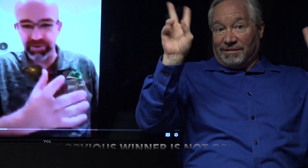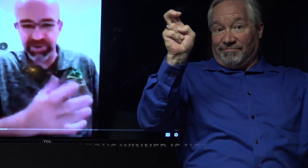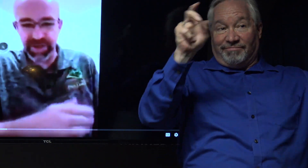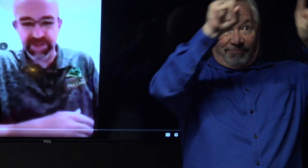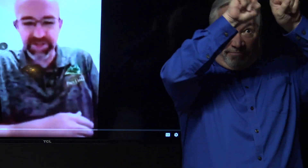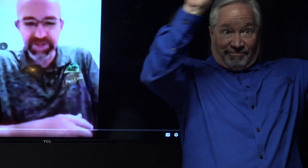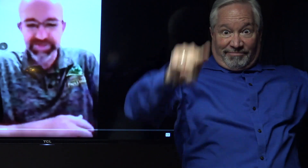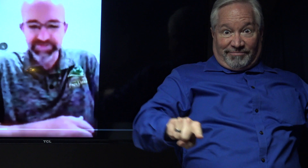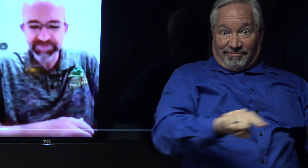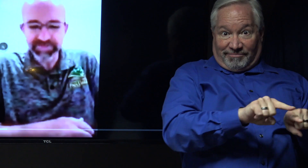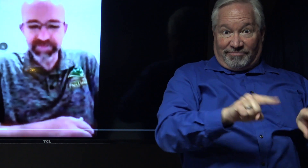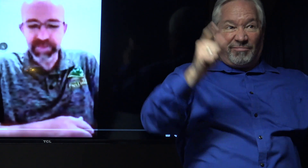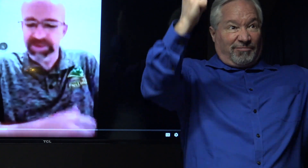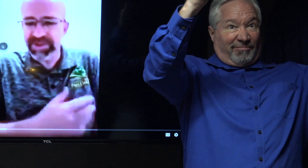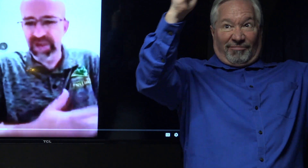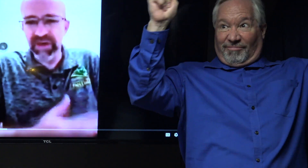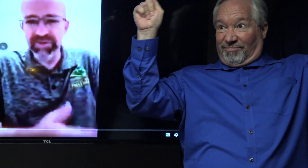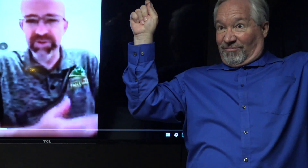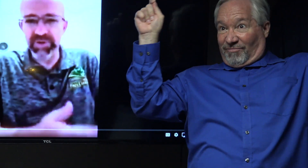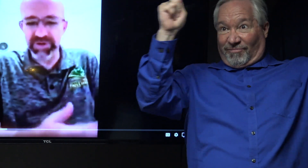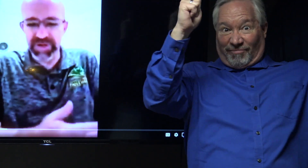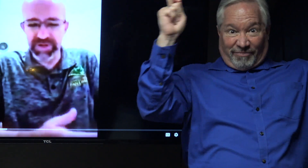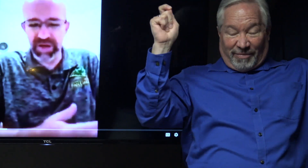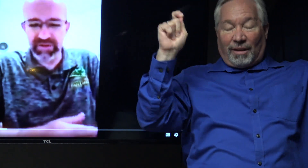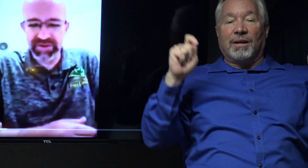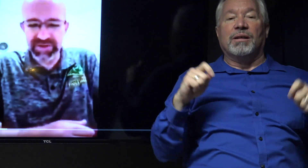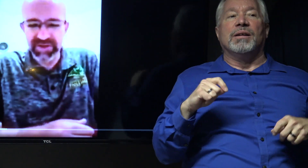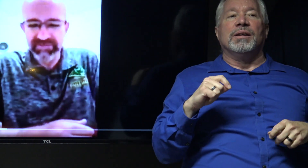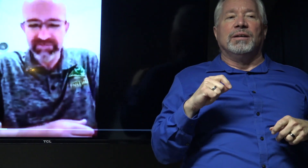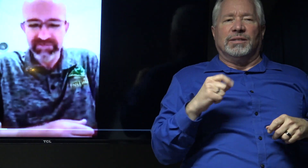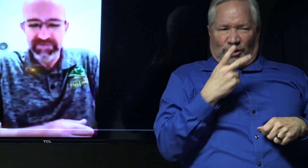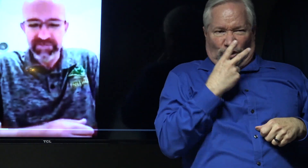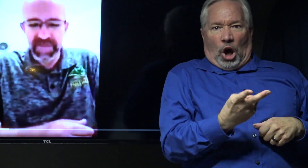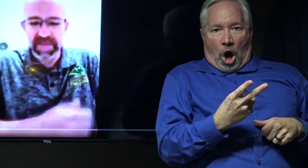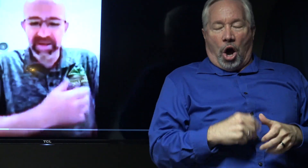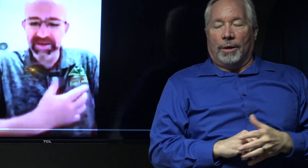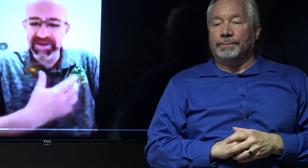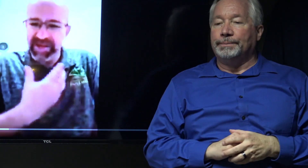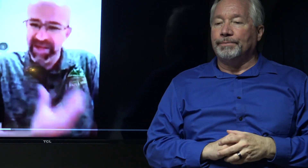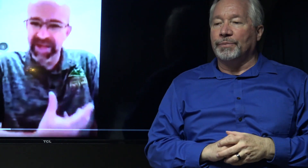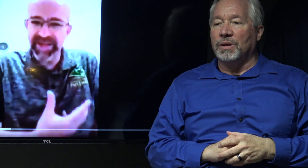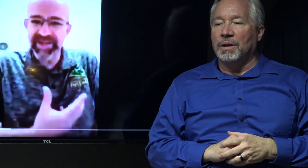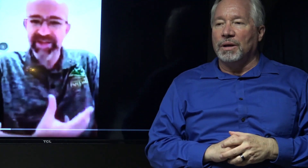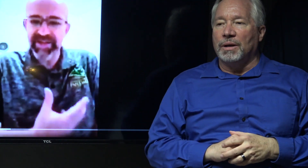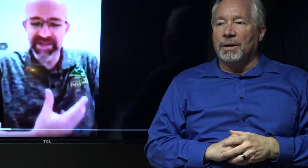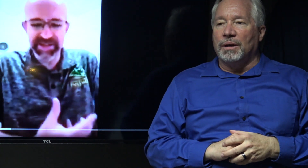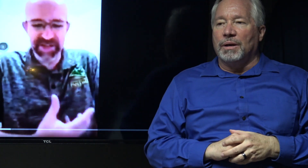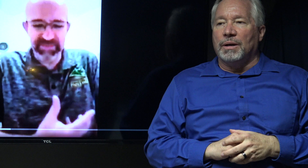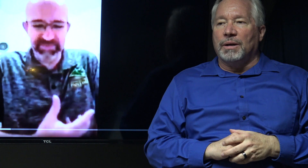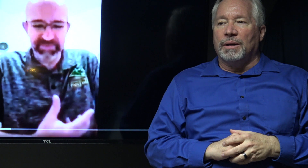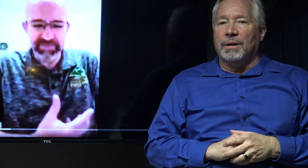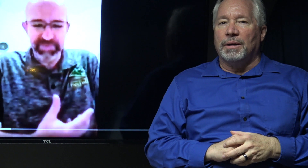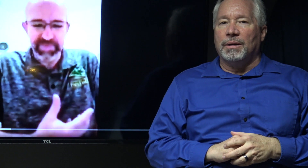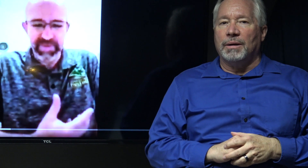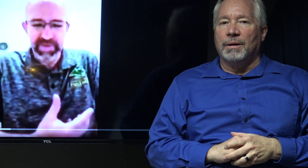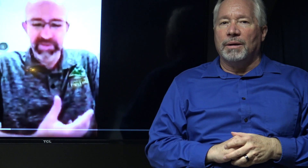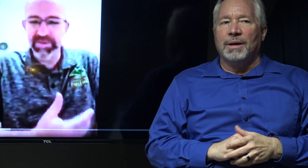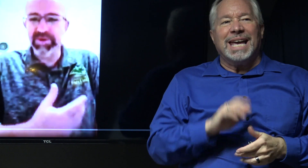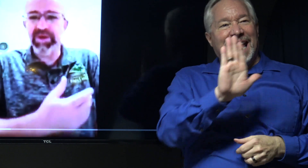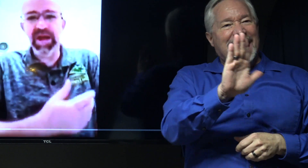whatever the most signs. It said, the obvious winner is not so obvious. And he held his head in shame. But